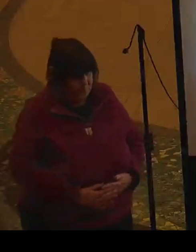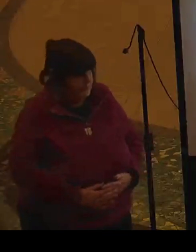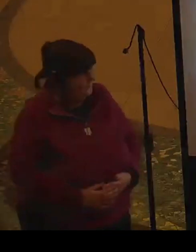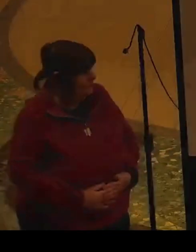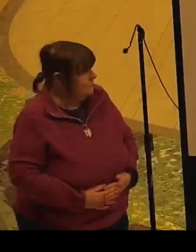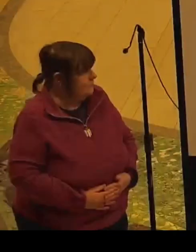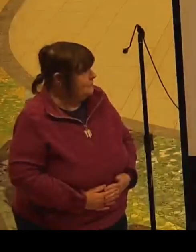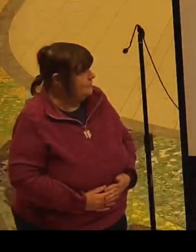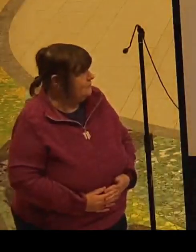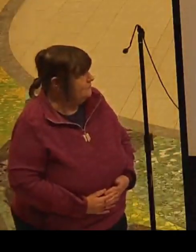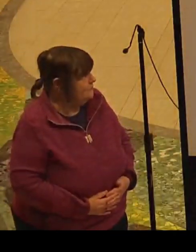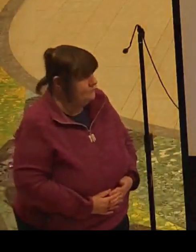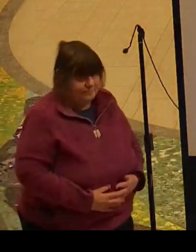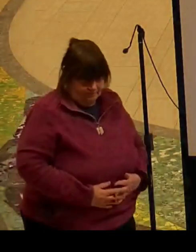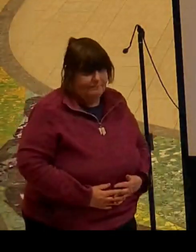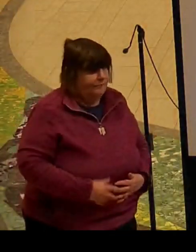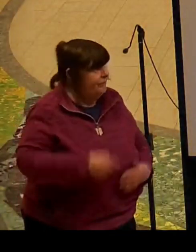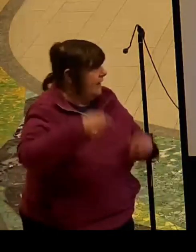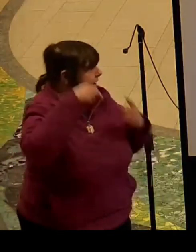Crying